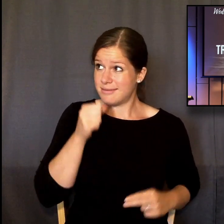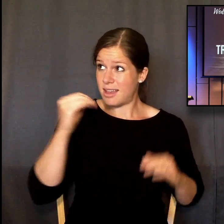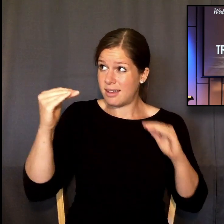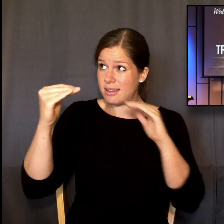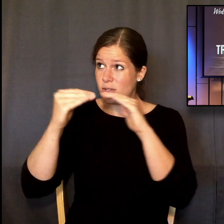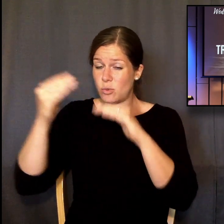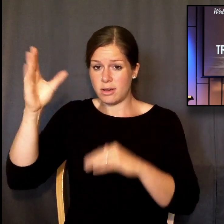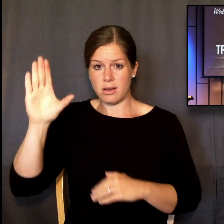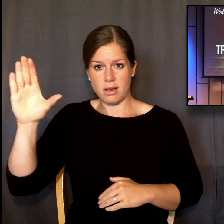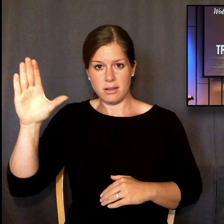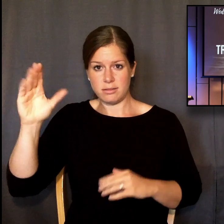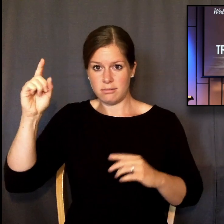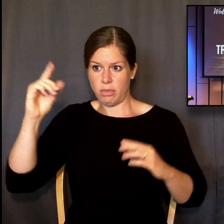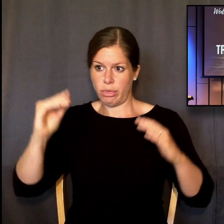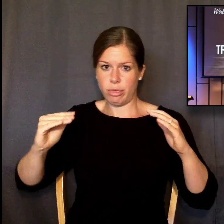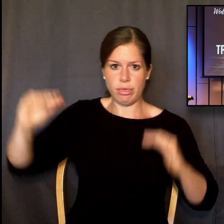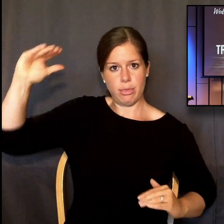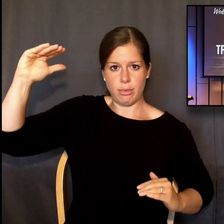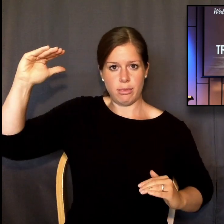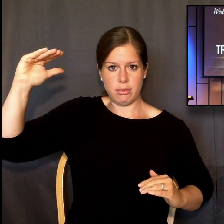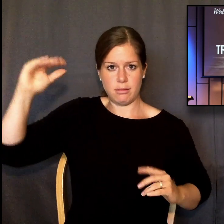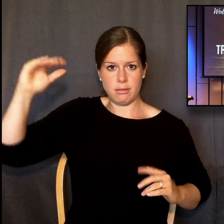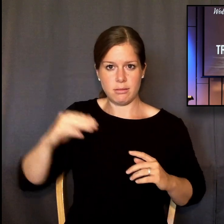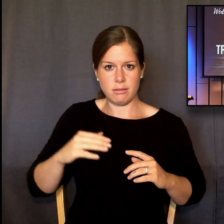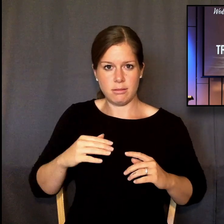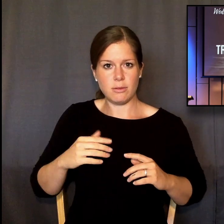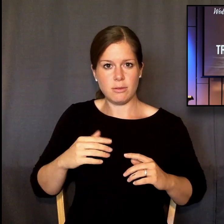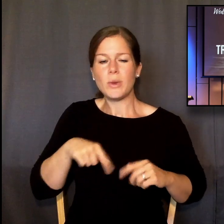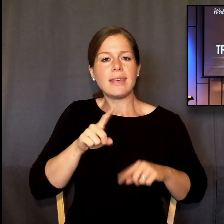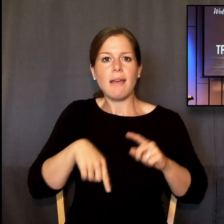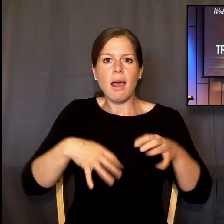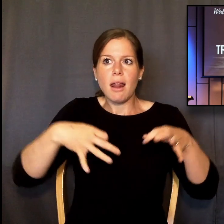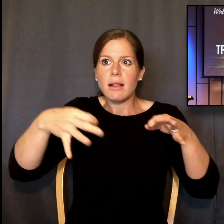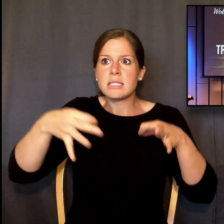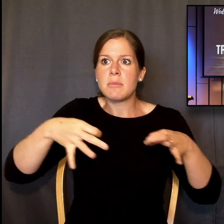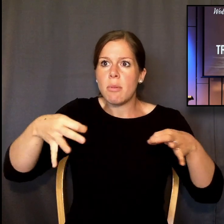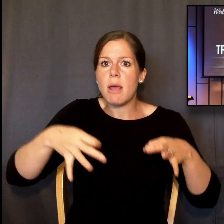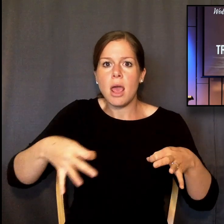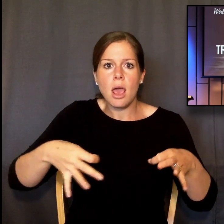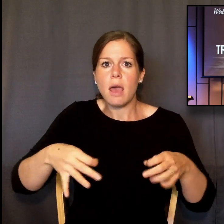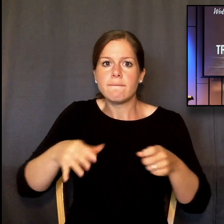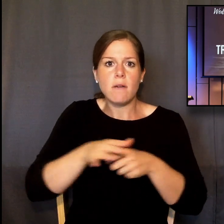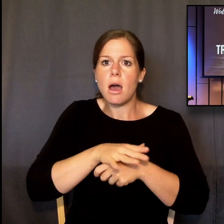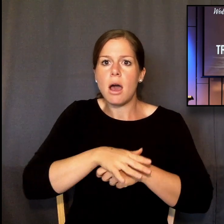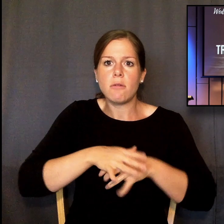things. God can harmonize things, the difficulties about his control. He can harmonize those things.